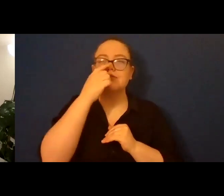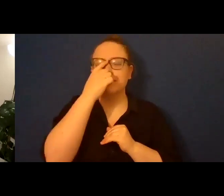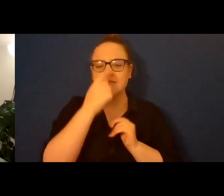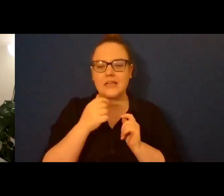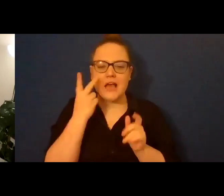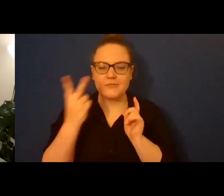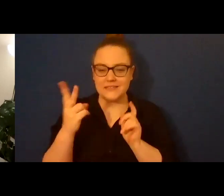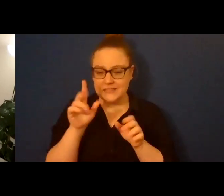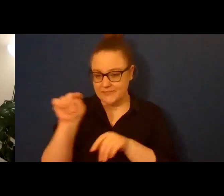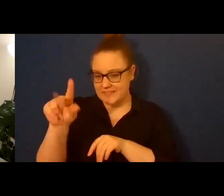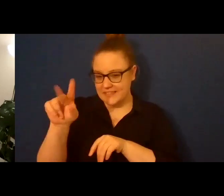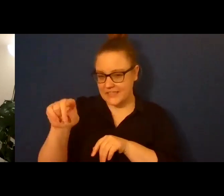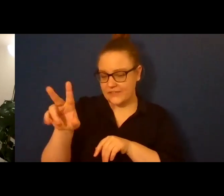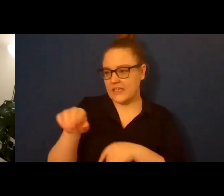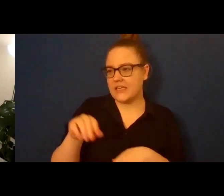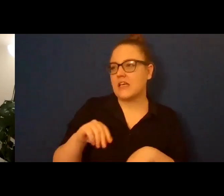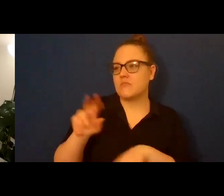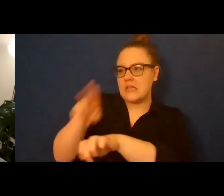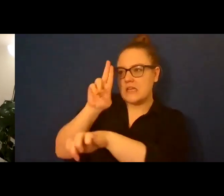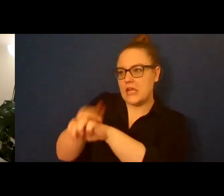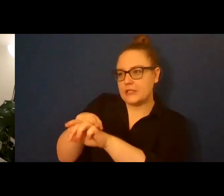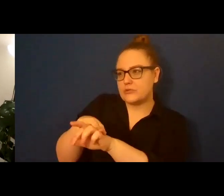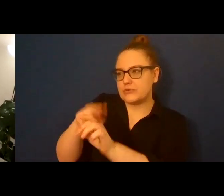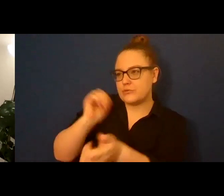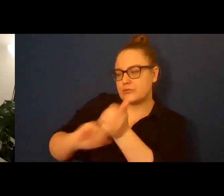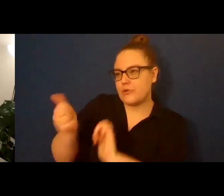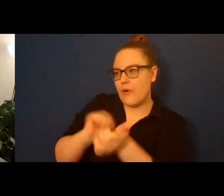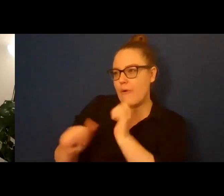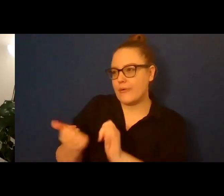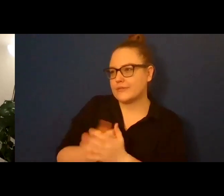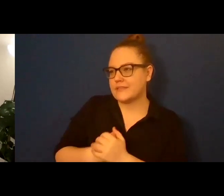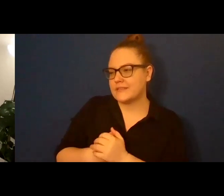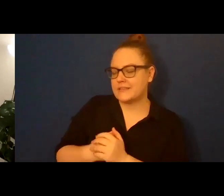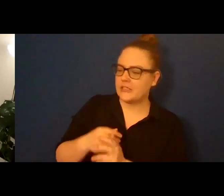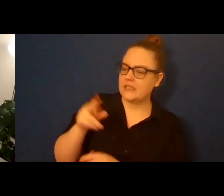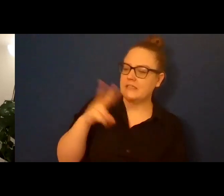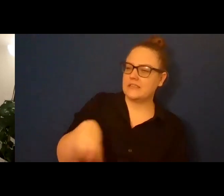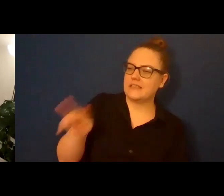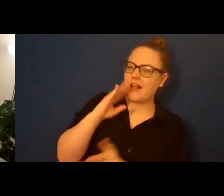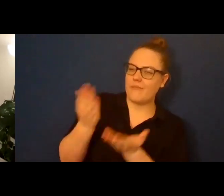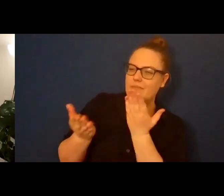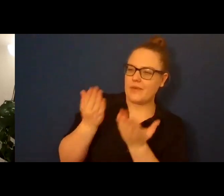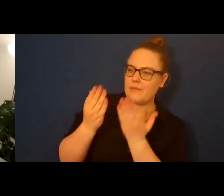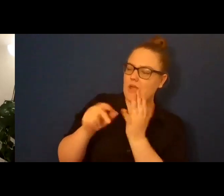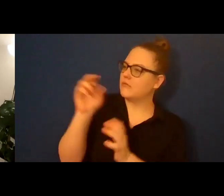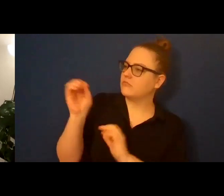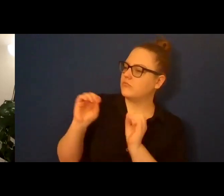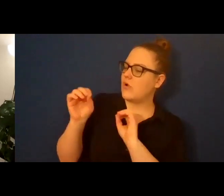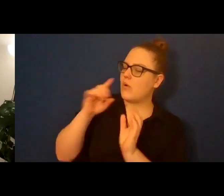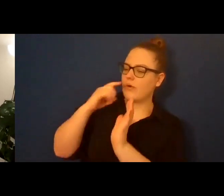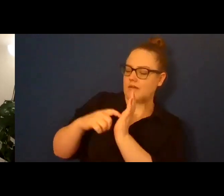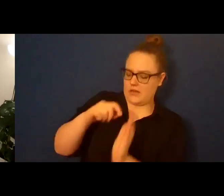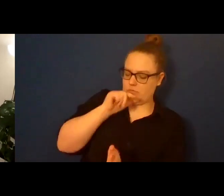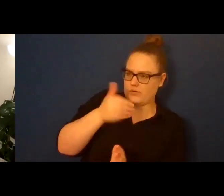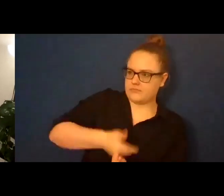thought, maybe. Maybe no one else recognized themselves in the hyena's red grin, her ruthless neck. Maybe no one